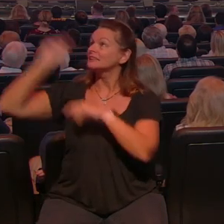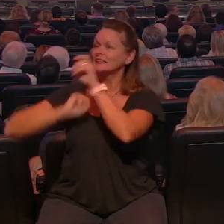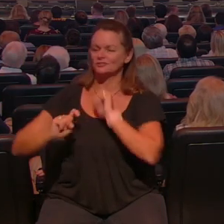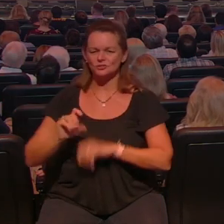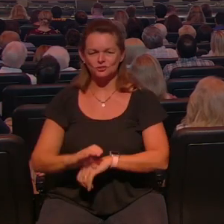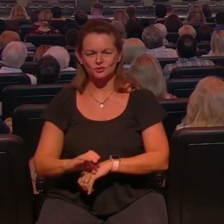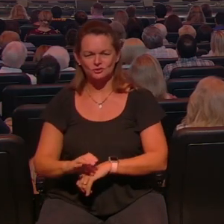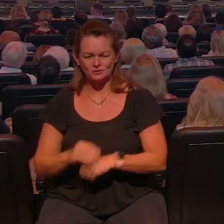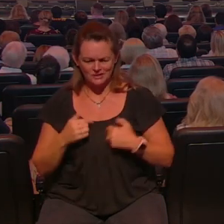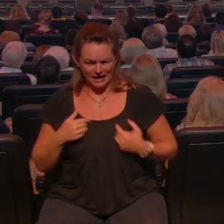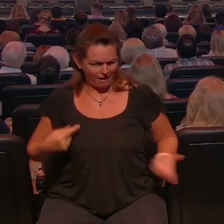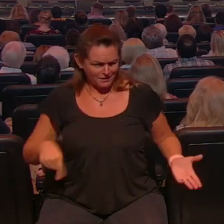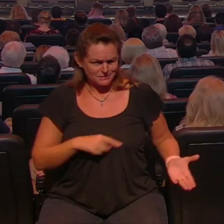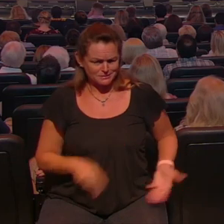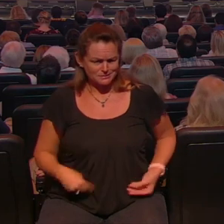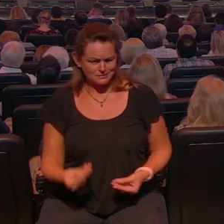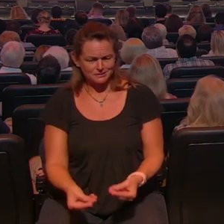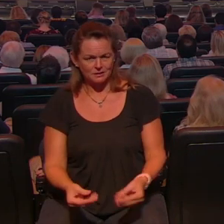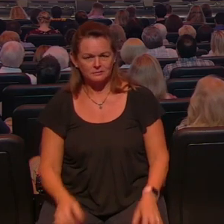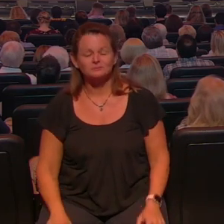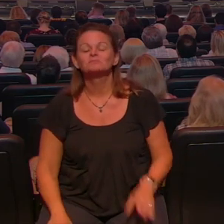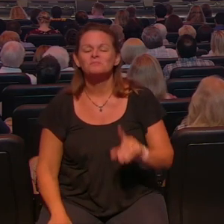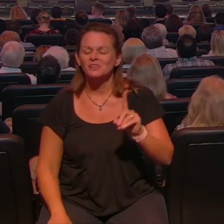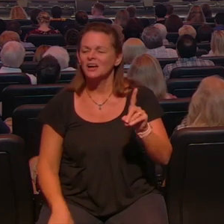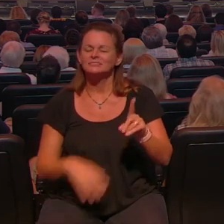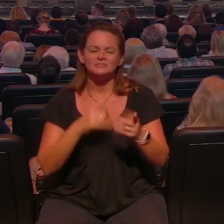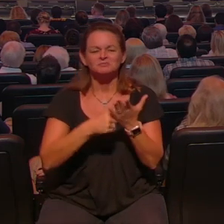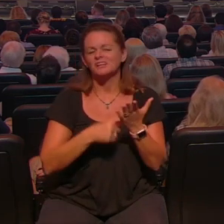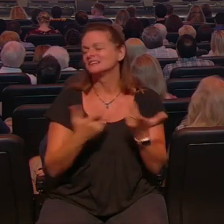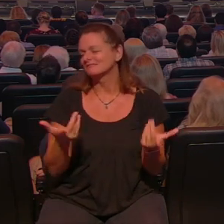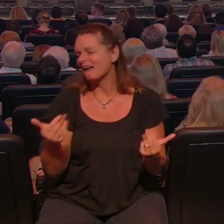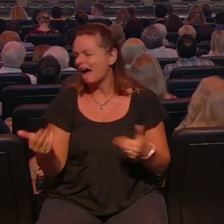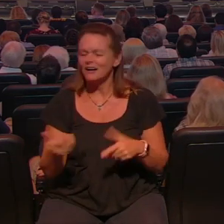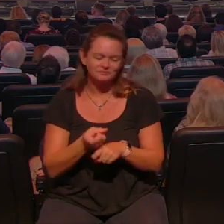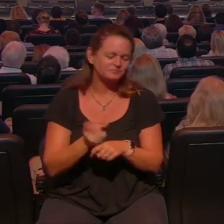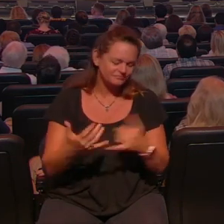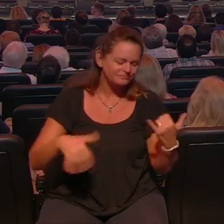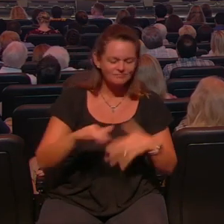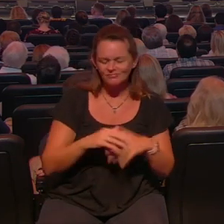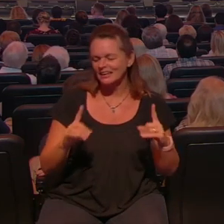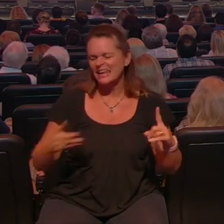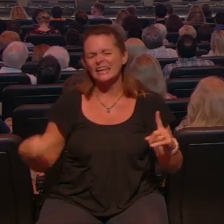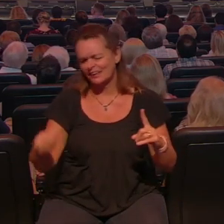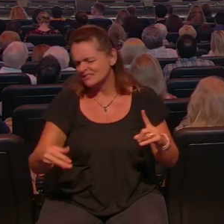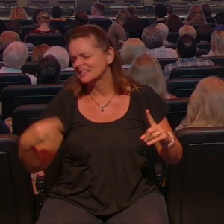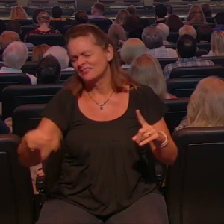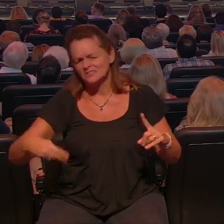I was talking to this guy in our church one time and we were just kind of joking he's a he's a he's a giver got the gift of giving and I said you know